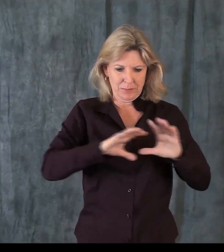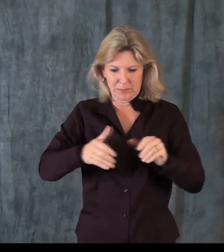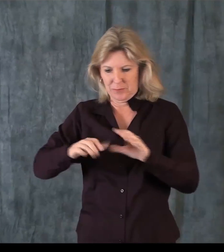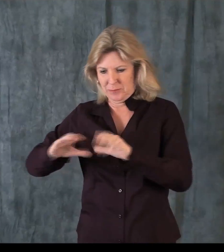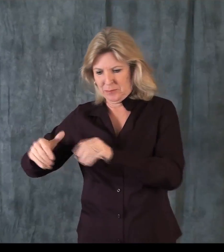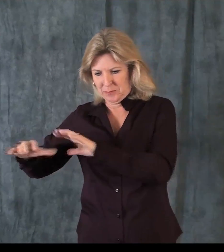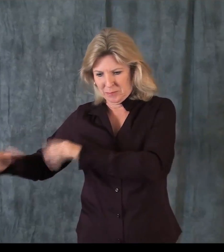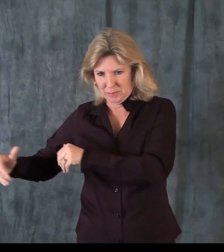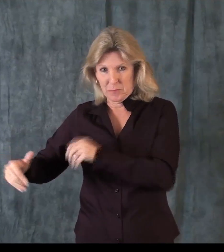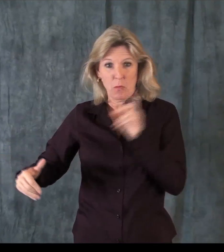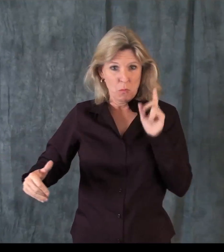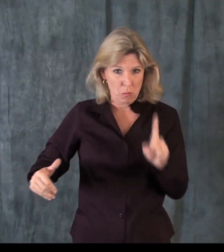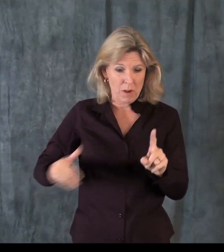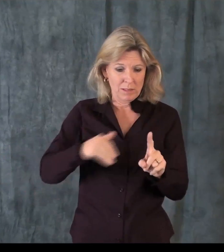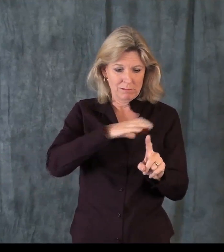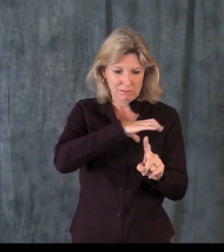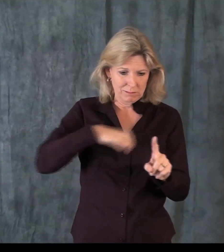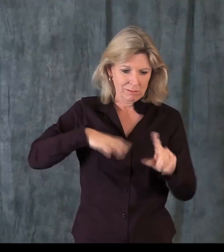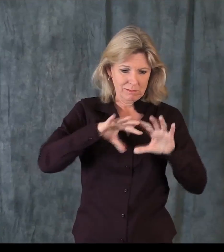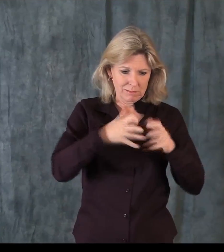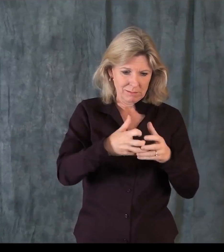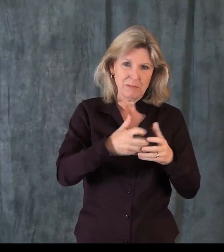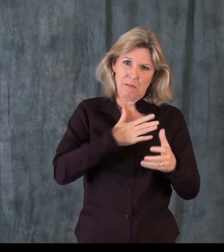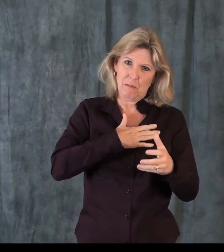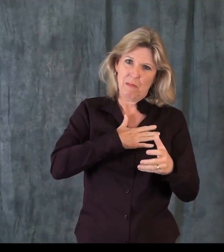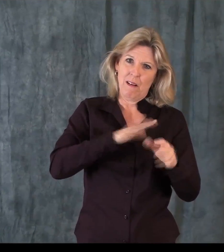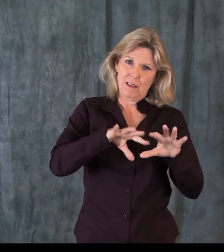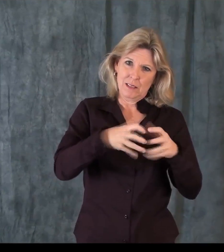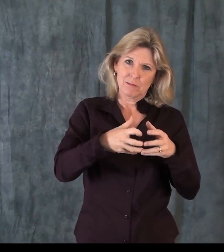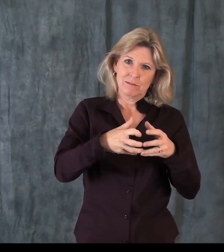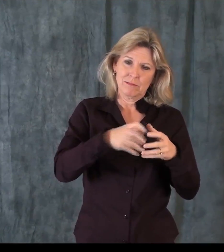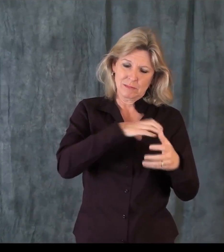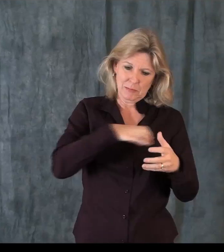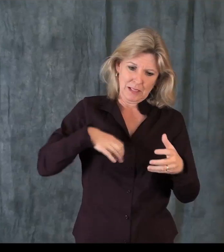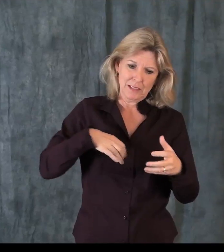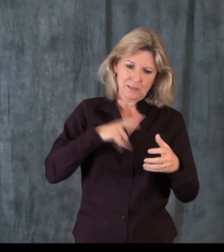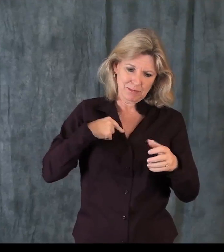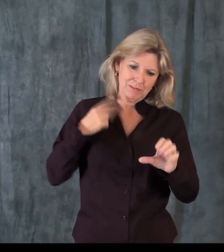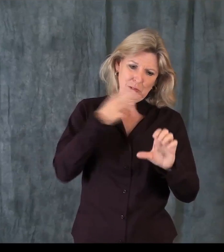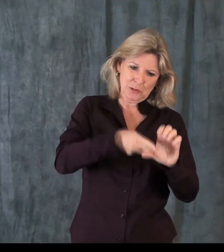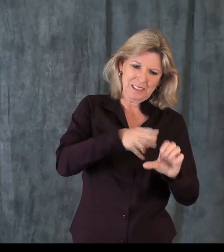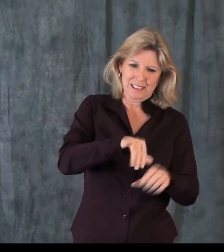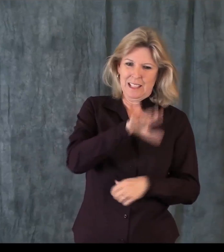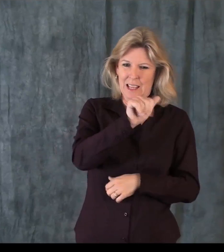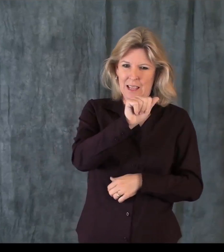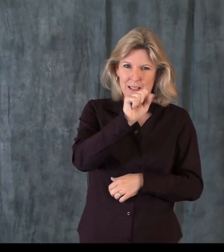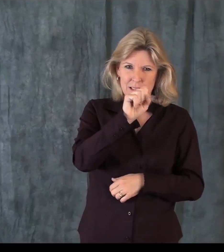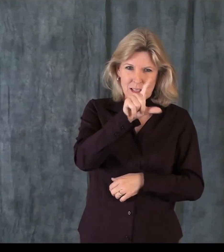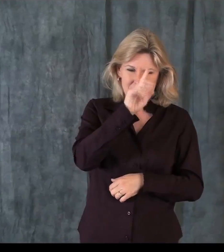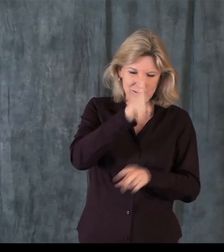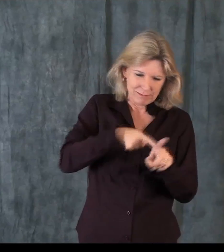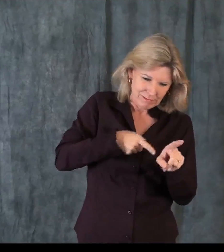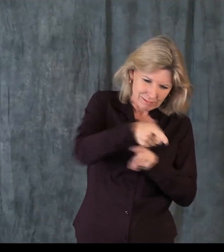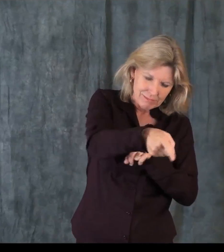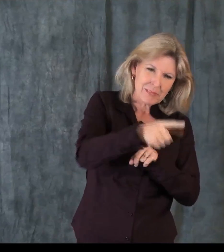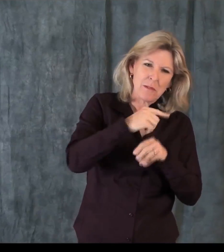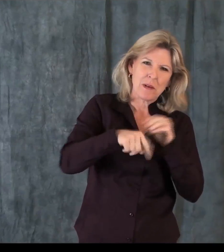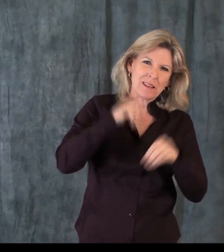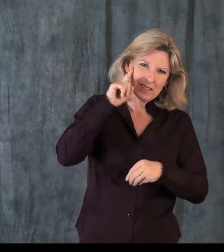group, there are several different subgroups that are formed. One of those subs groups are the group that I'm a part of, and that's a subgroup that focuses